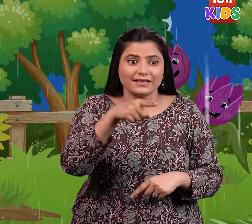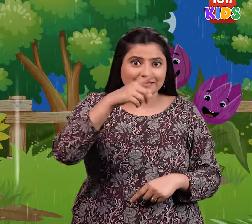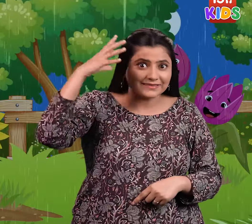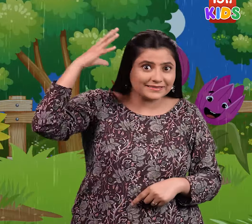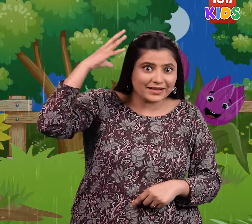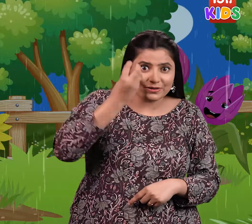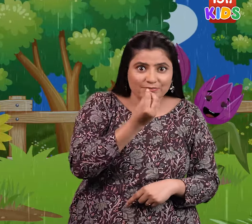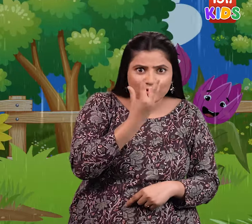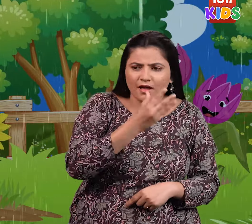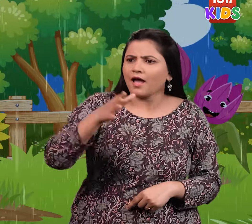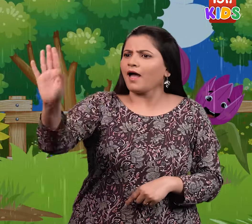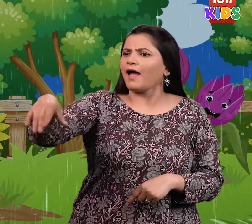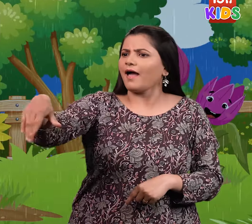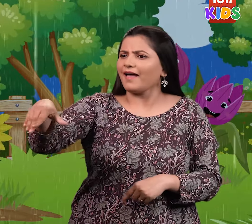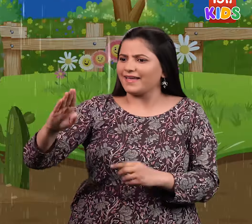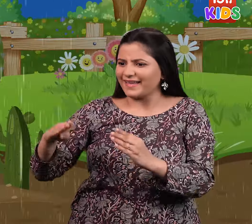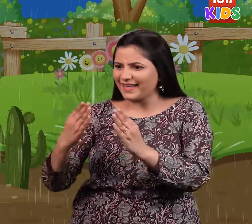The sunflower said, Hey cactus!